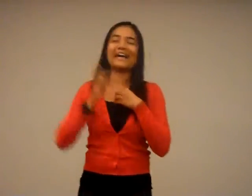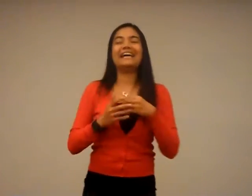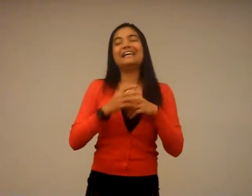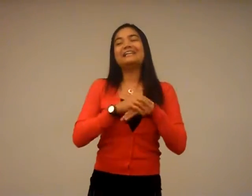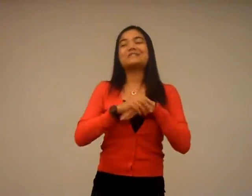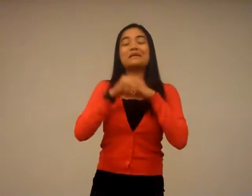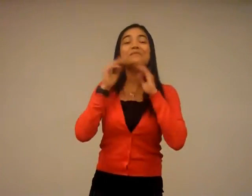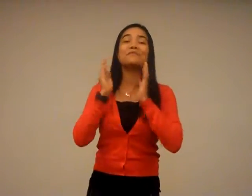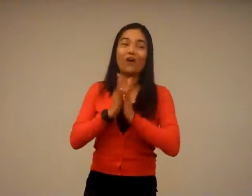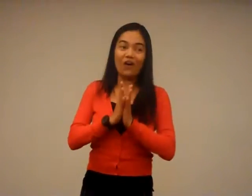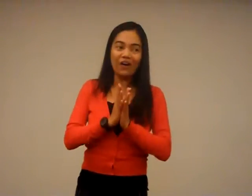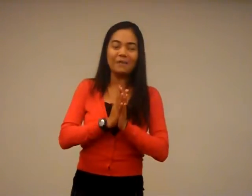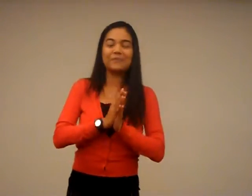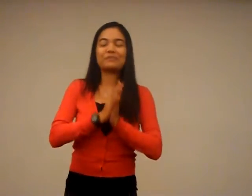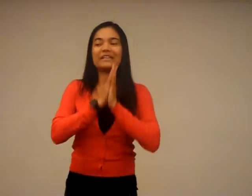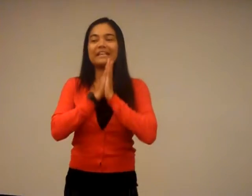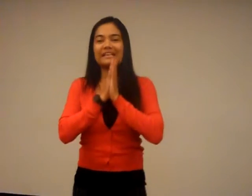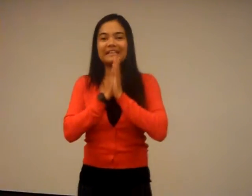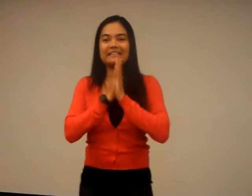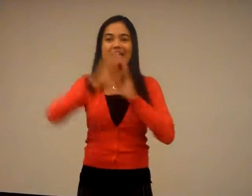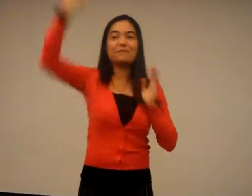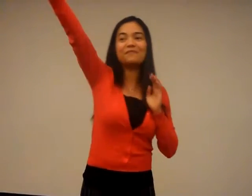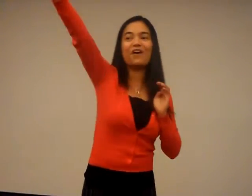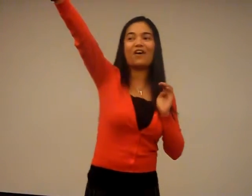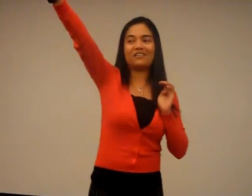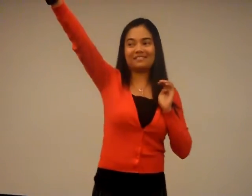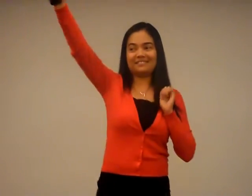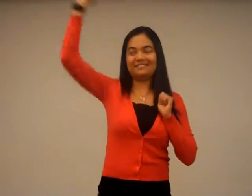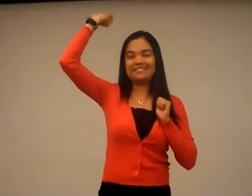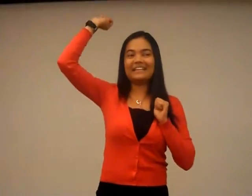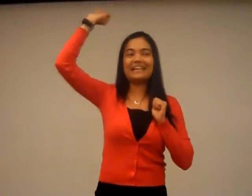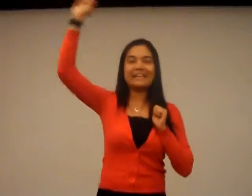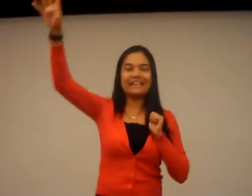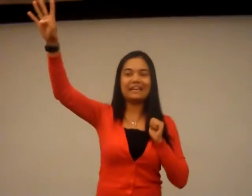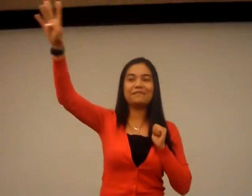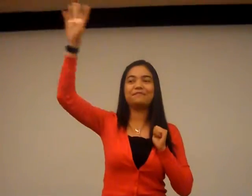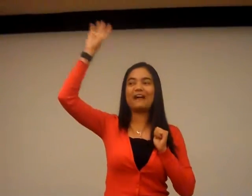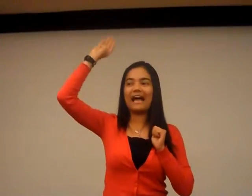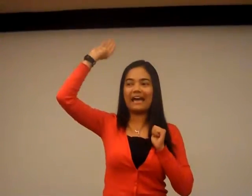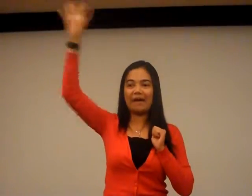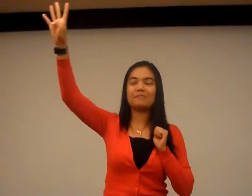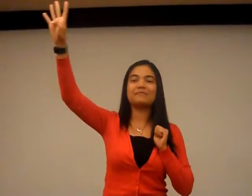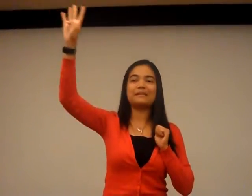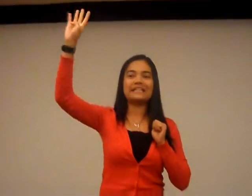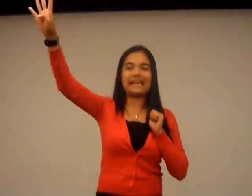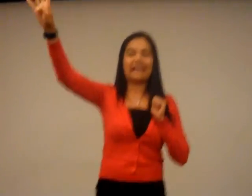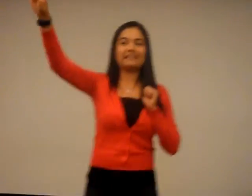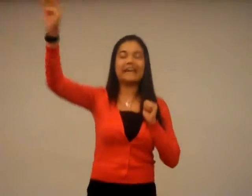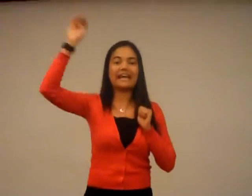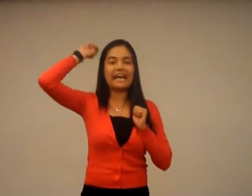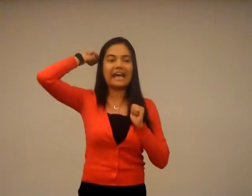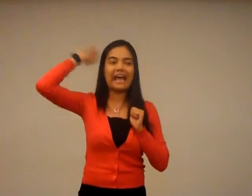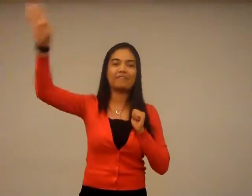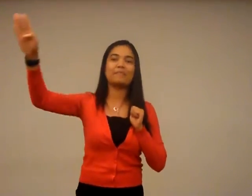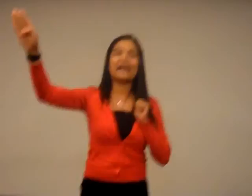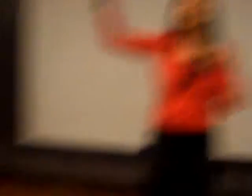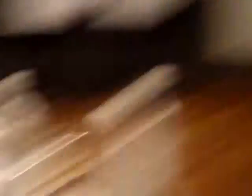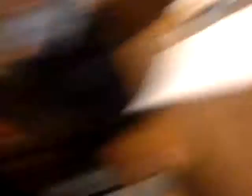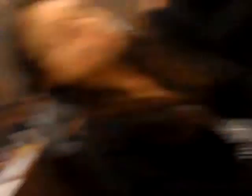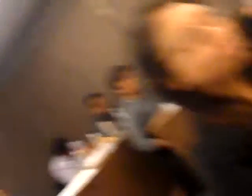number four. So, number four. Number four. Number four. Huh? If I am a billionaire and I have my house... And